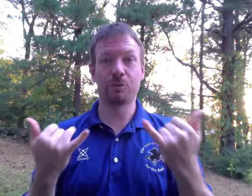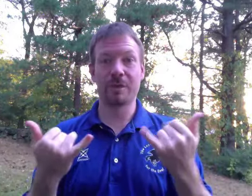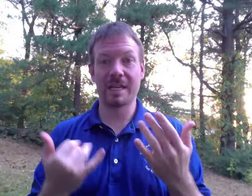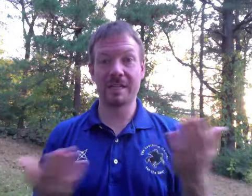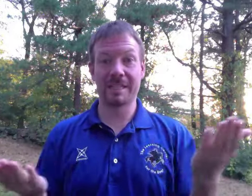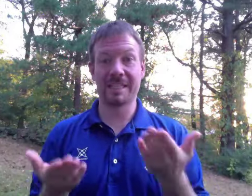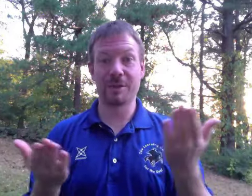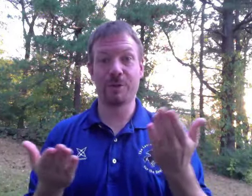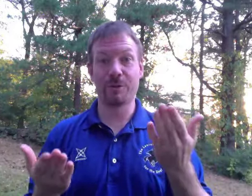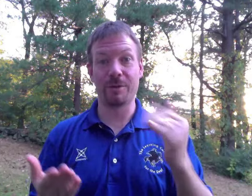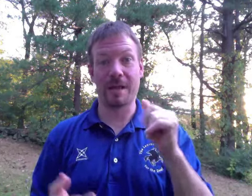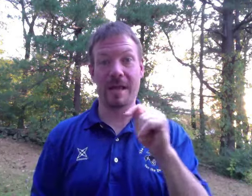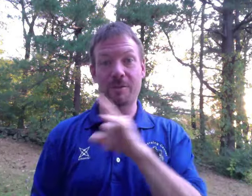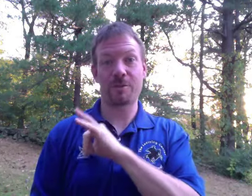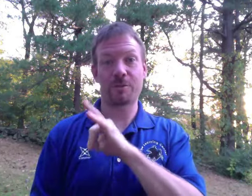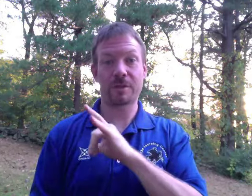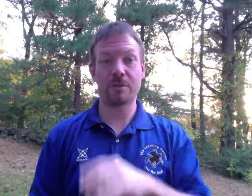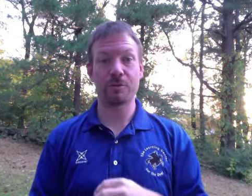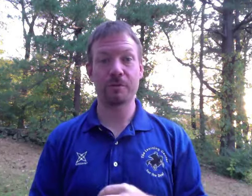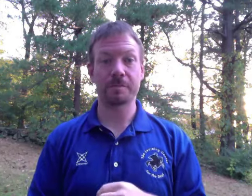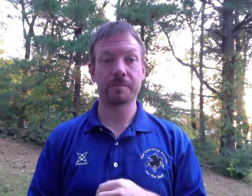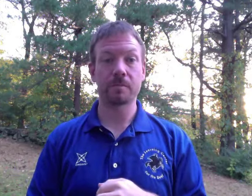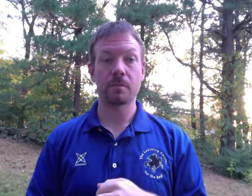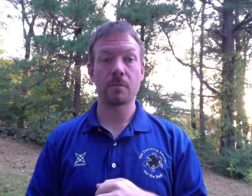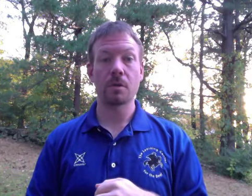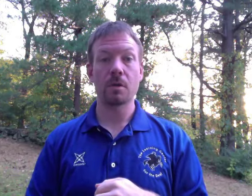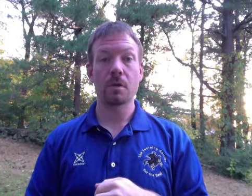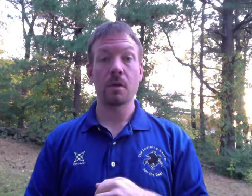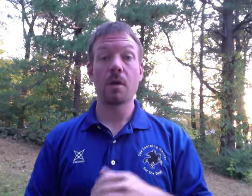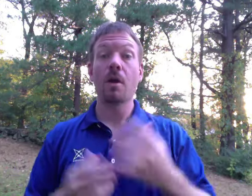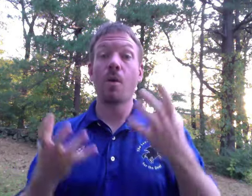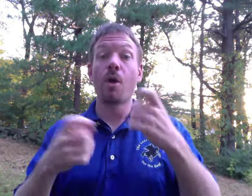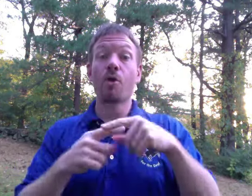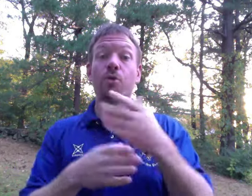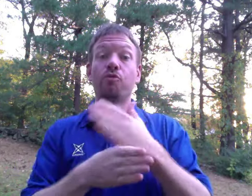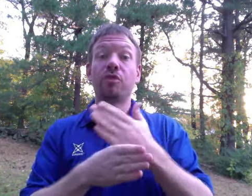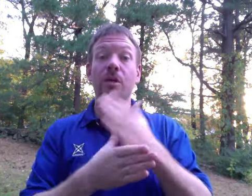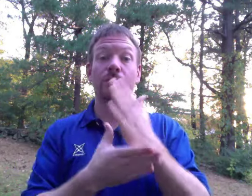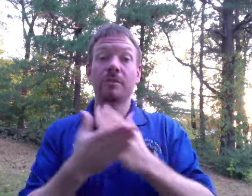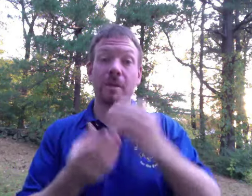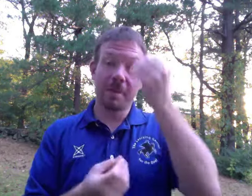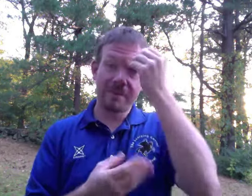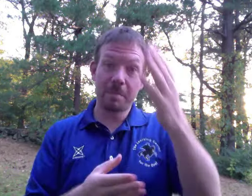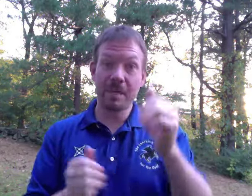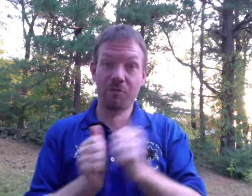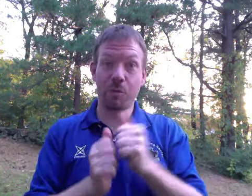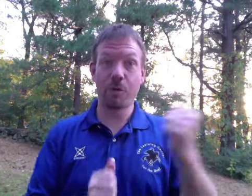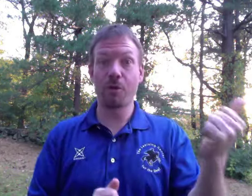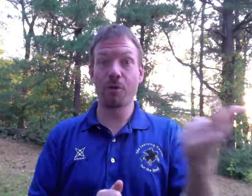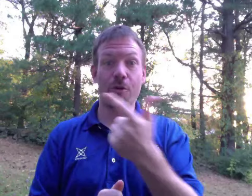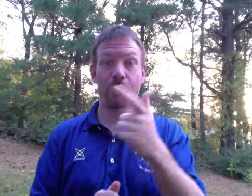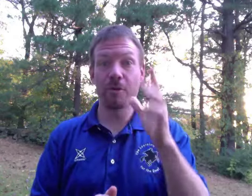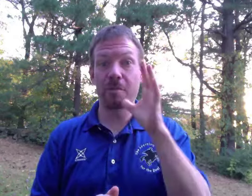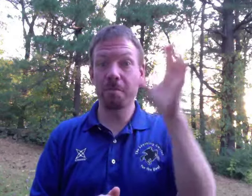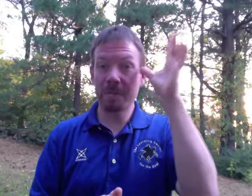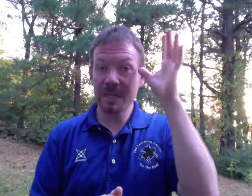It's a beautiful day today here at the Learning Center, and I wanted to share some information with all of you,